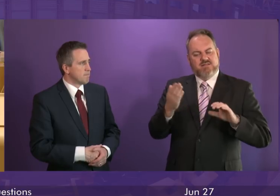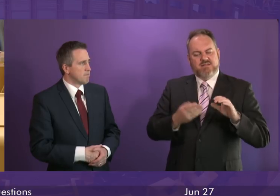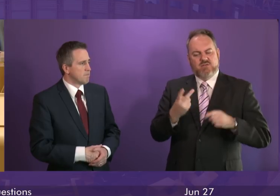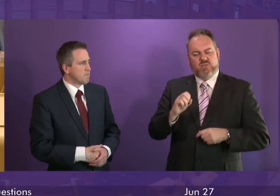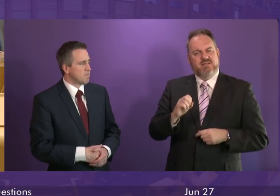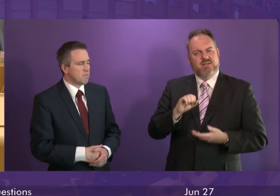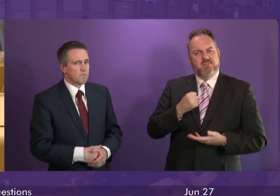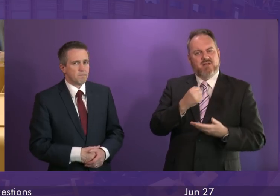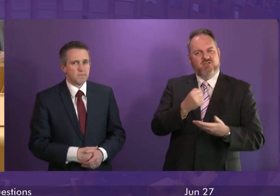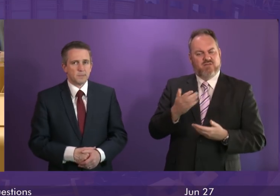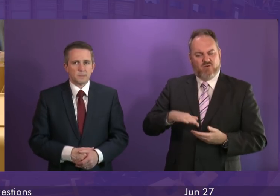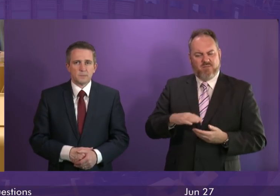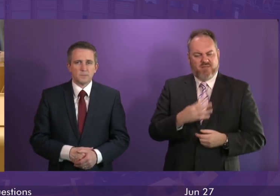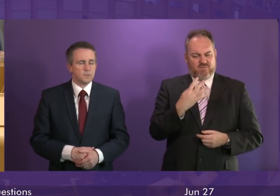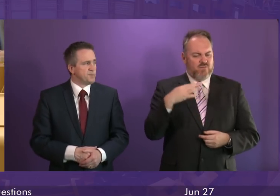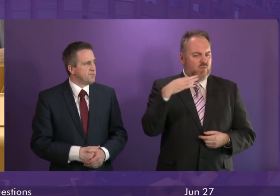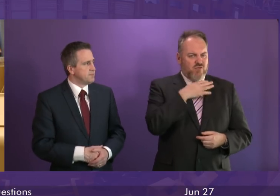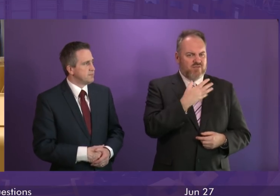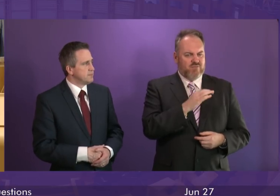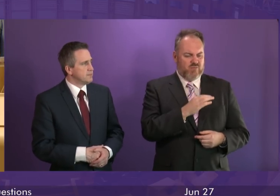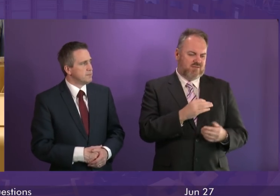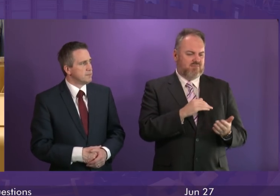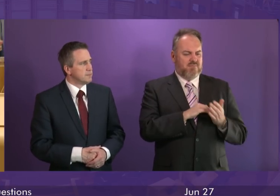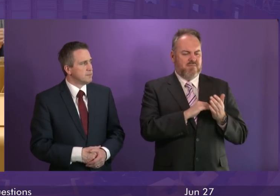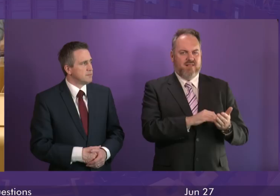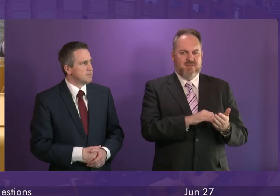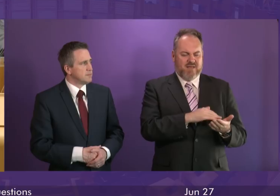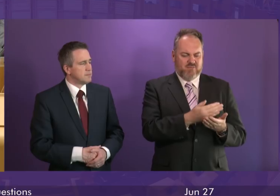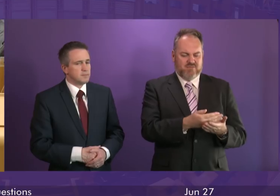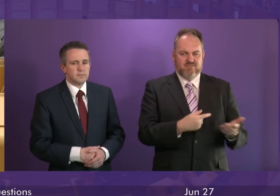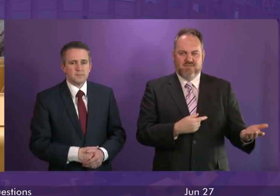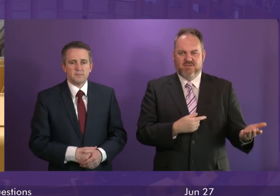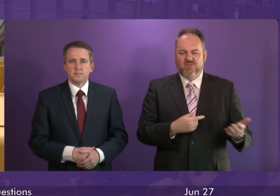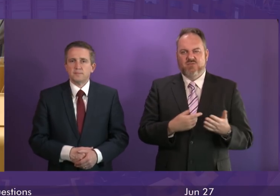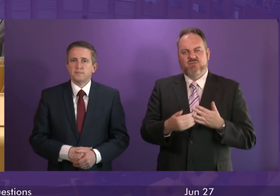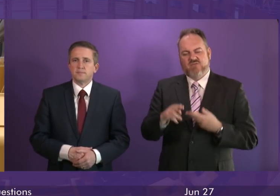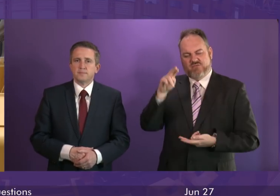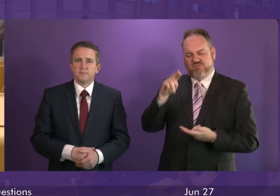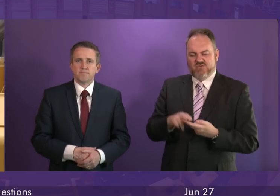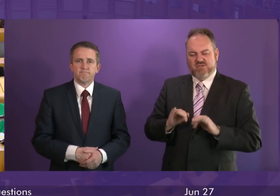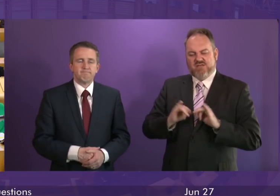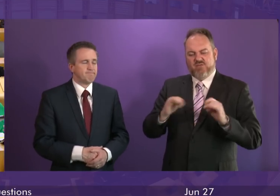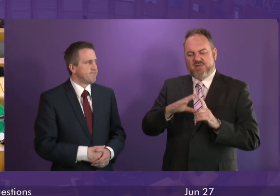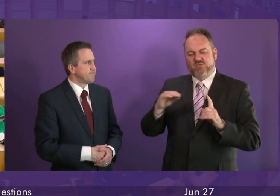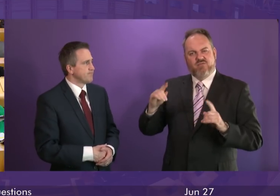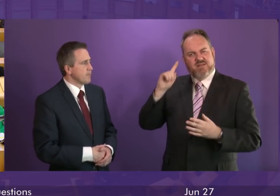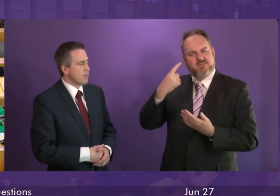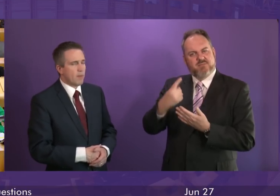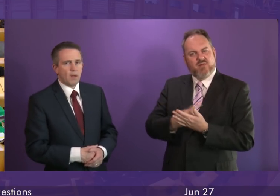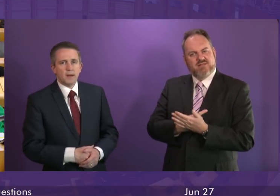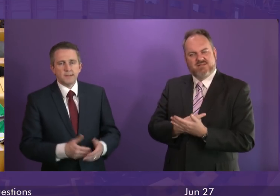£449 million underspend to cancel this horrendous Tory policy? First Minister.